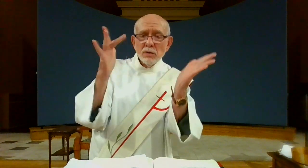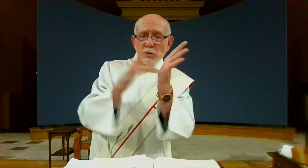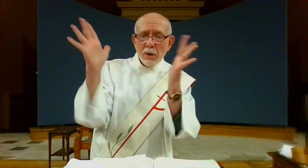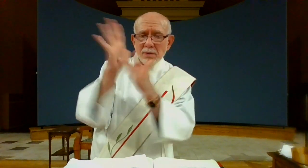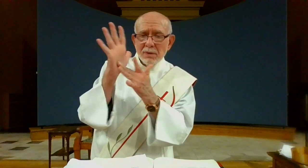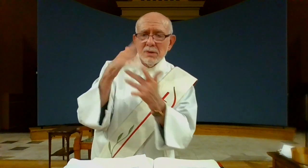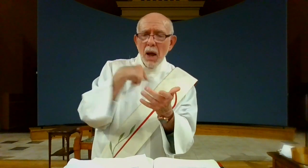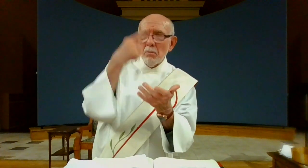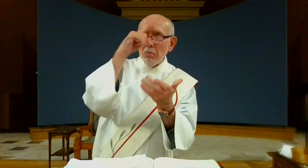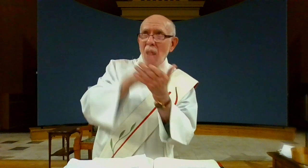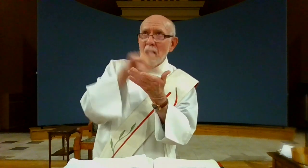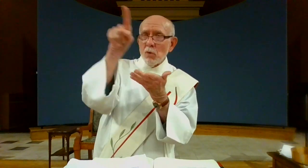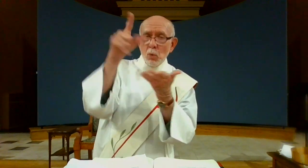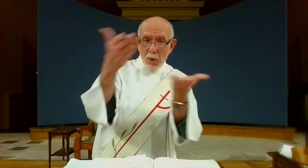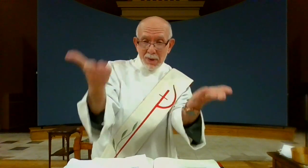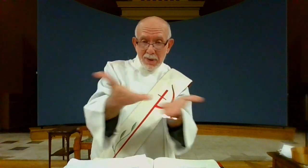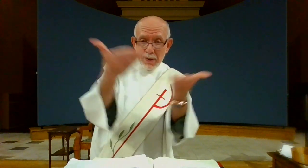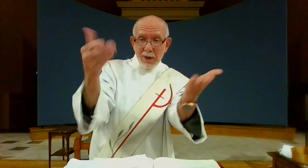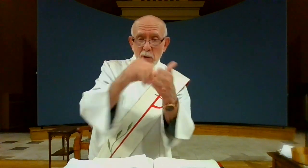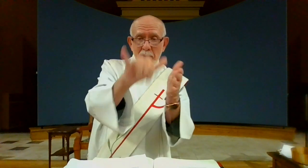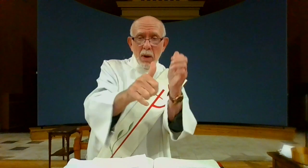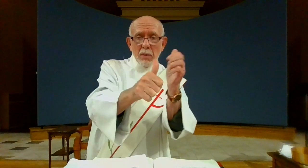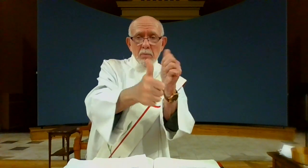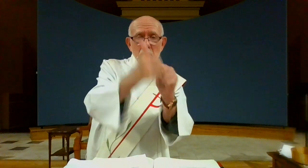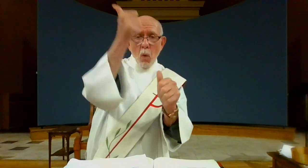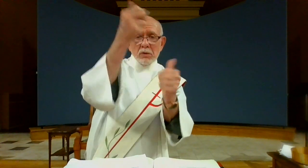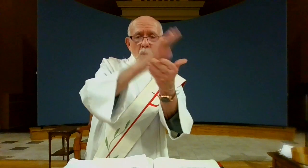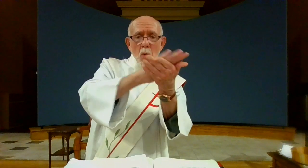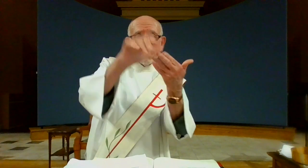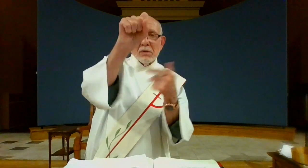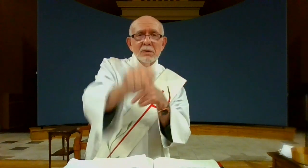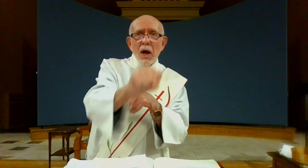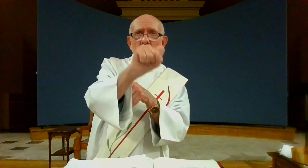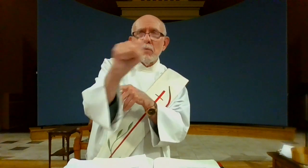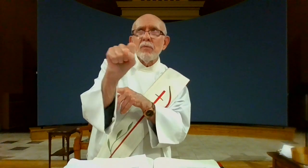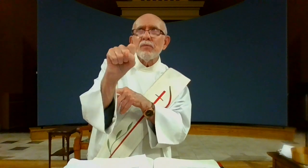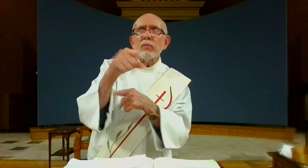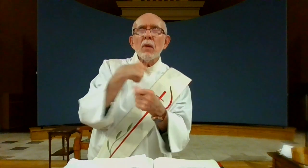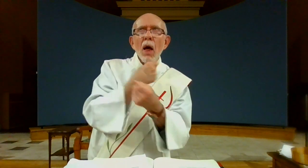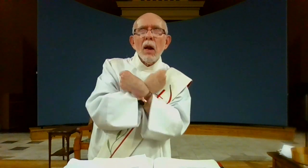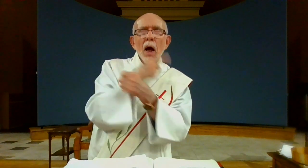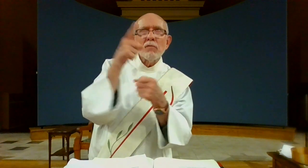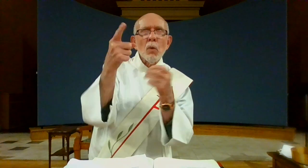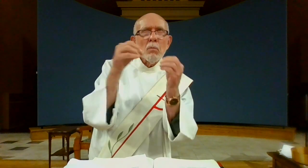My Jesus, I believe that you are present in the most holy sacrament